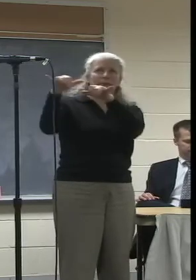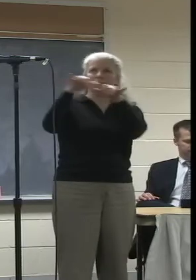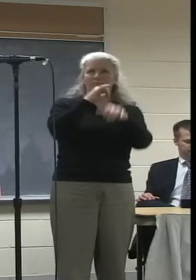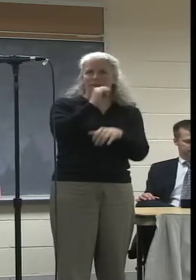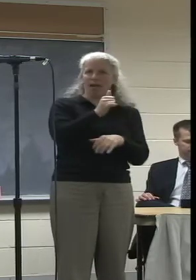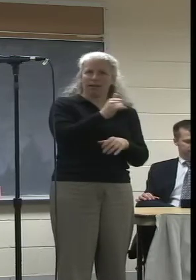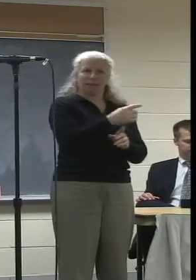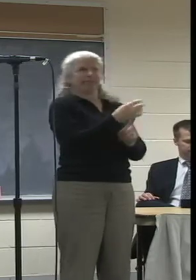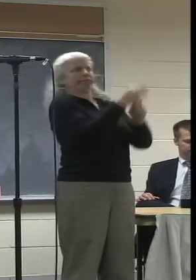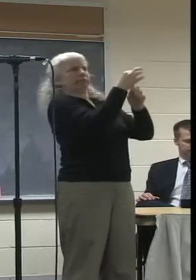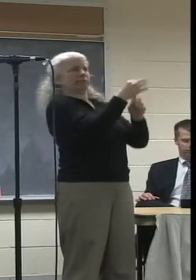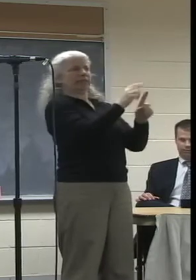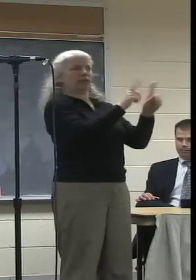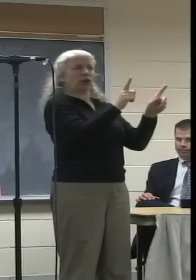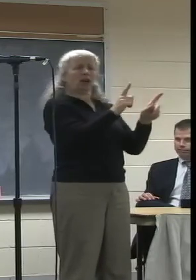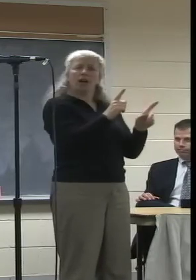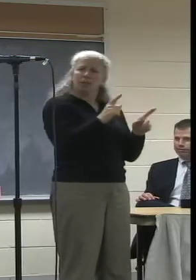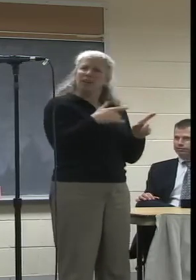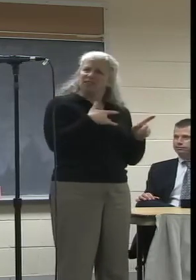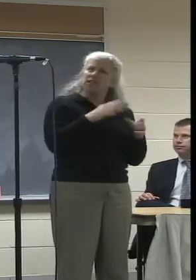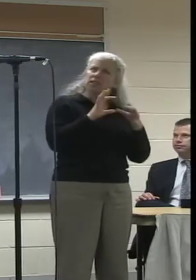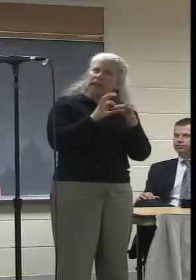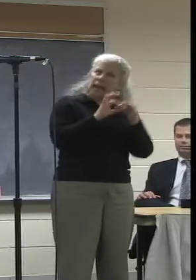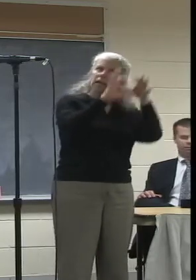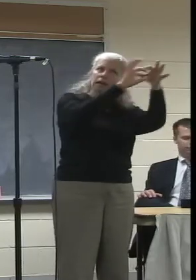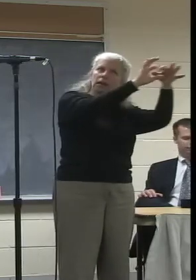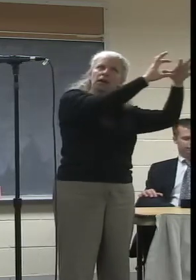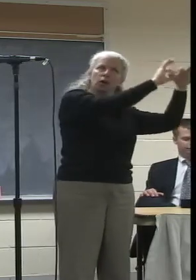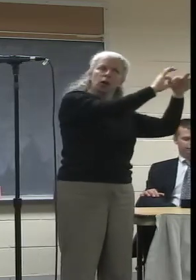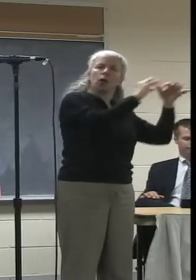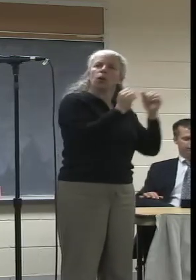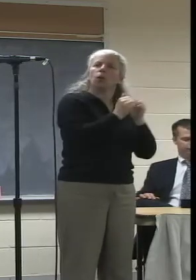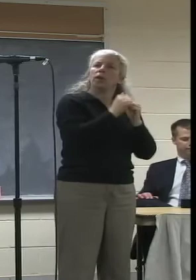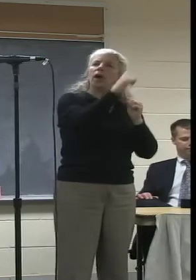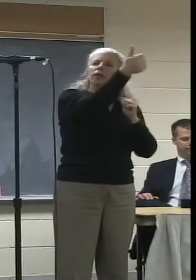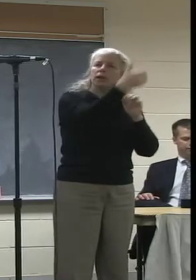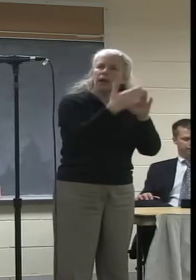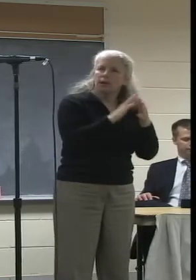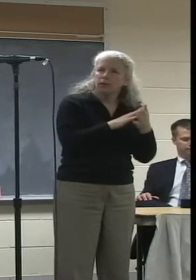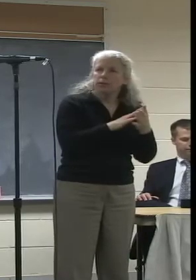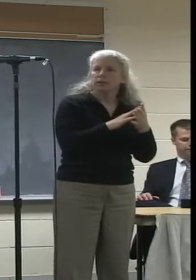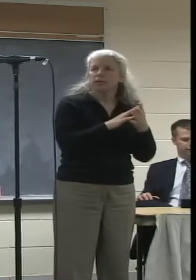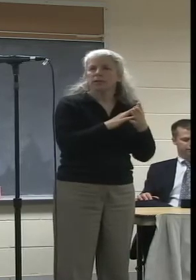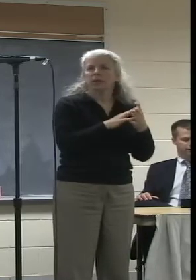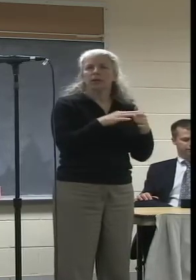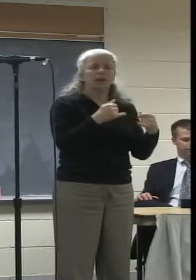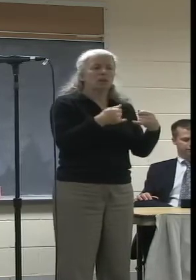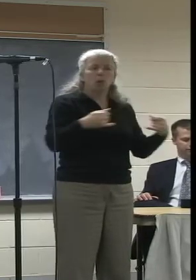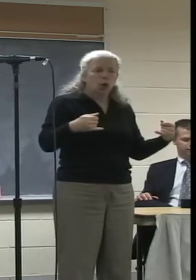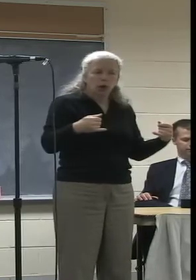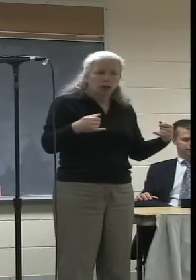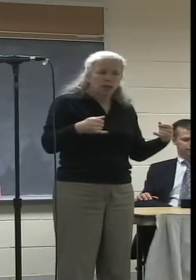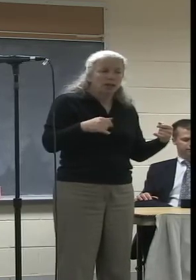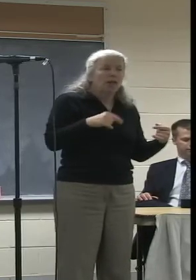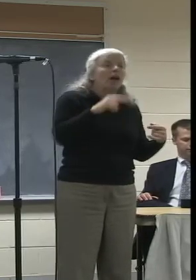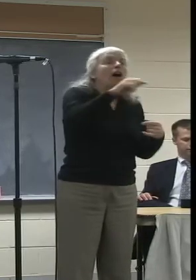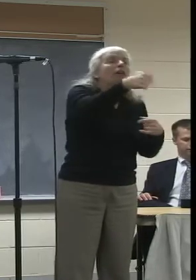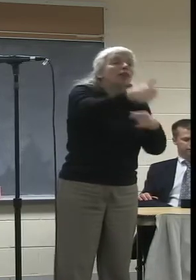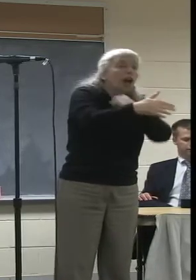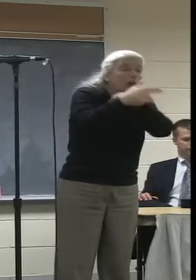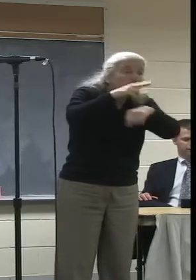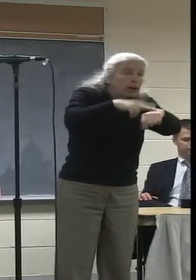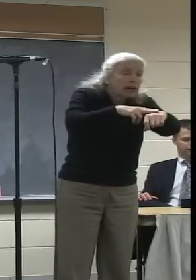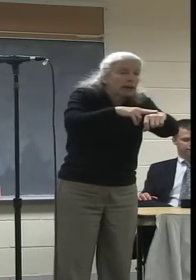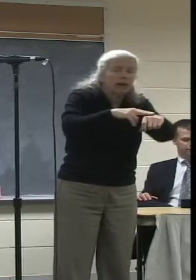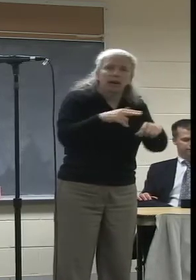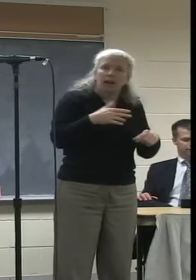connected. So it connects communities across borders, across towns, across countries. And I'm part of a